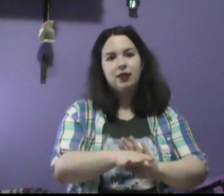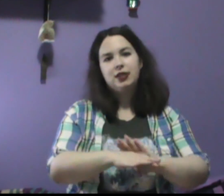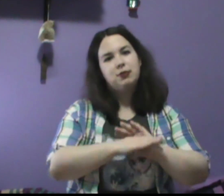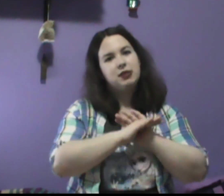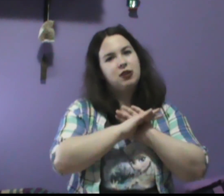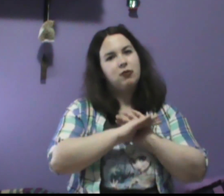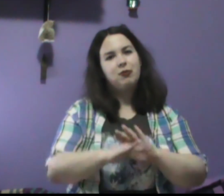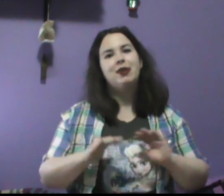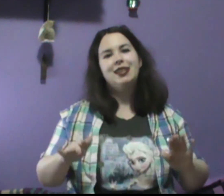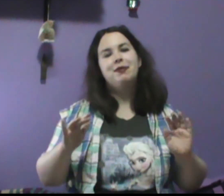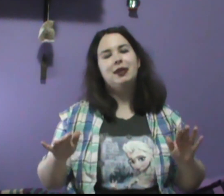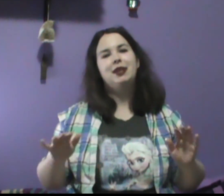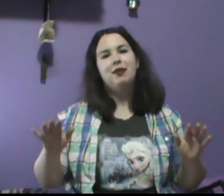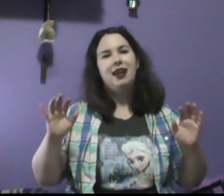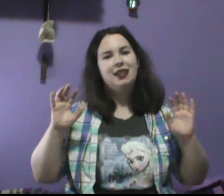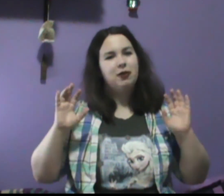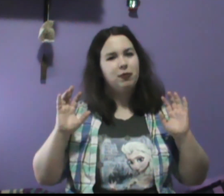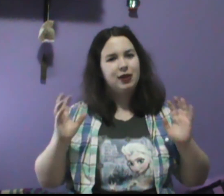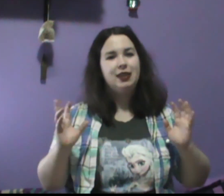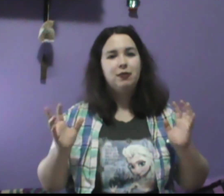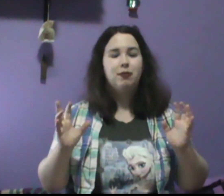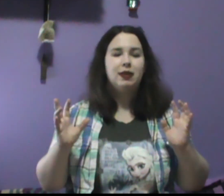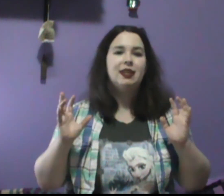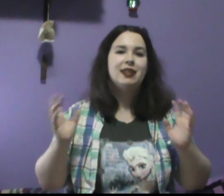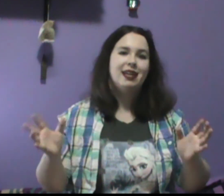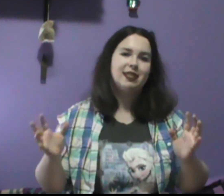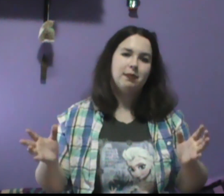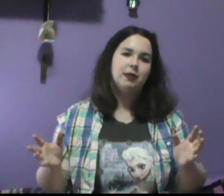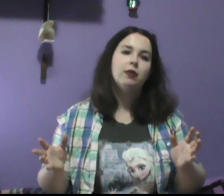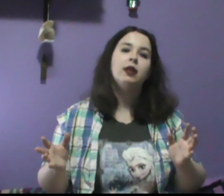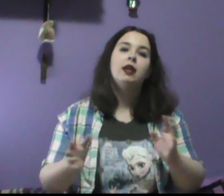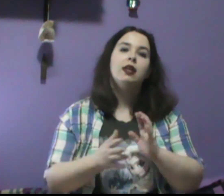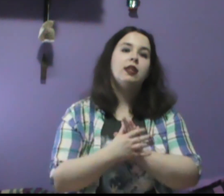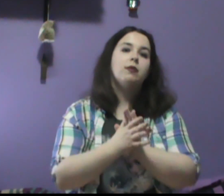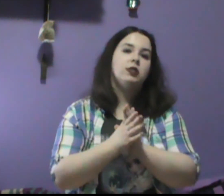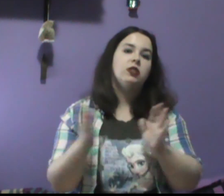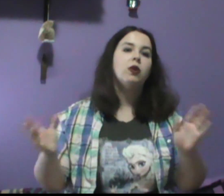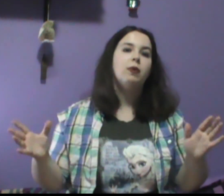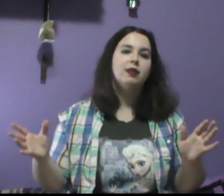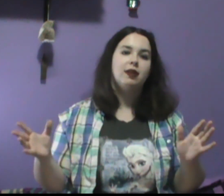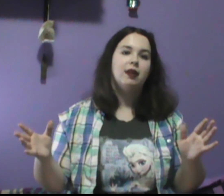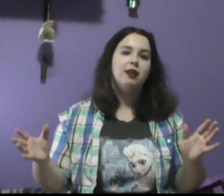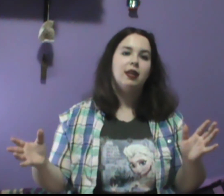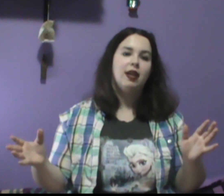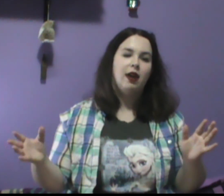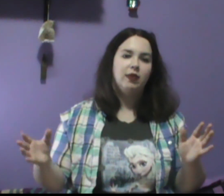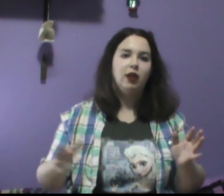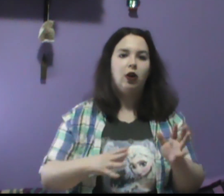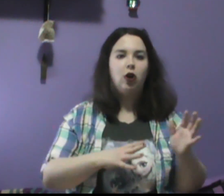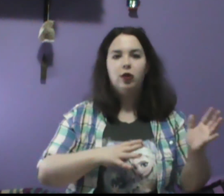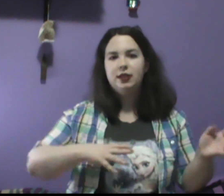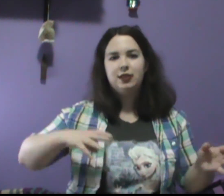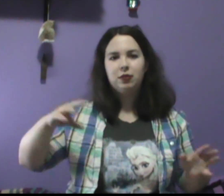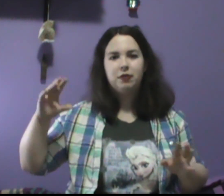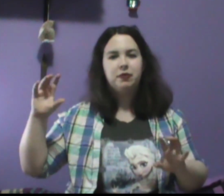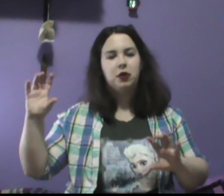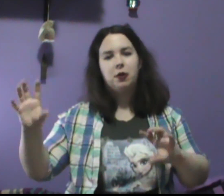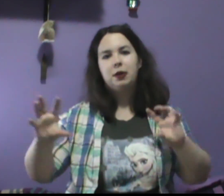this was a really, really great and a really, really nice episode that was so well done and having all these sort of turning